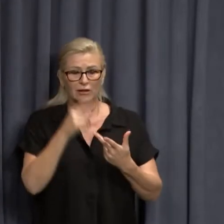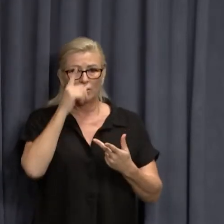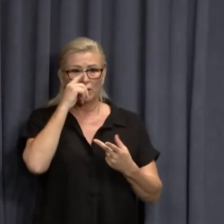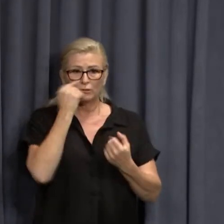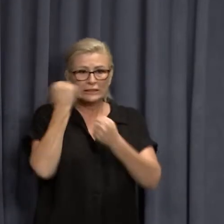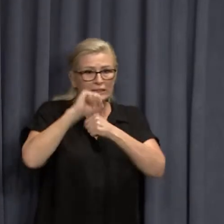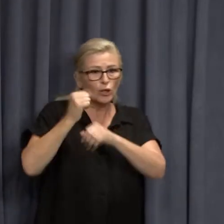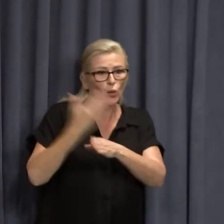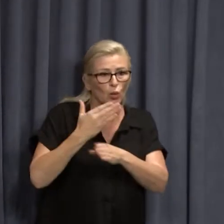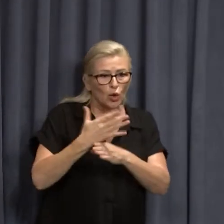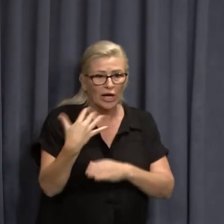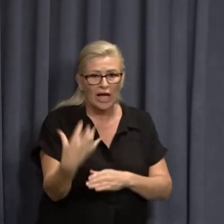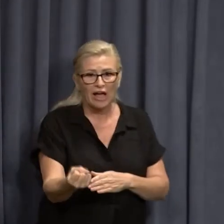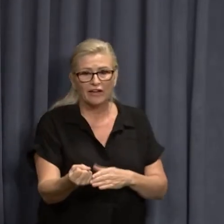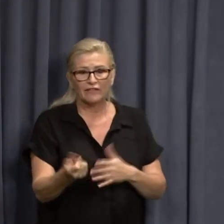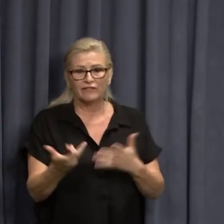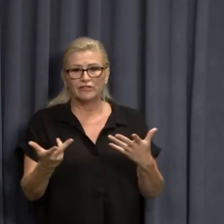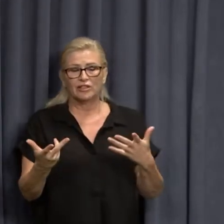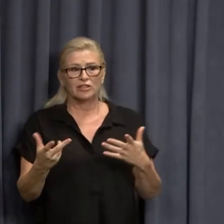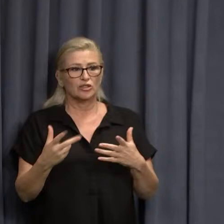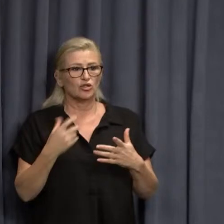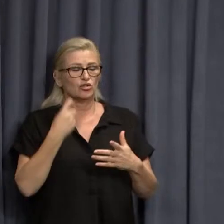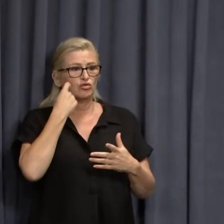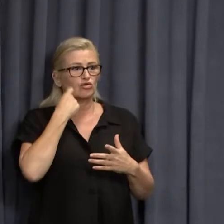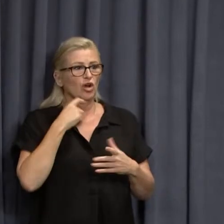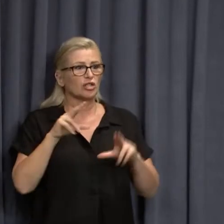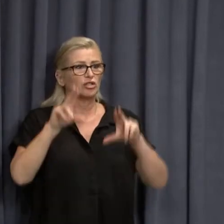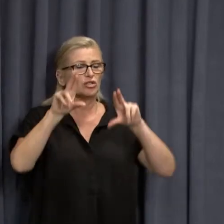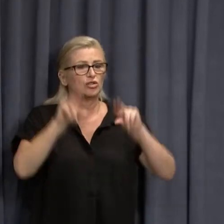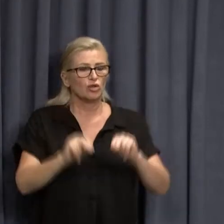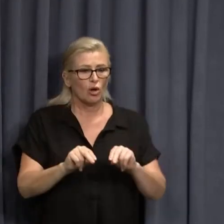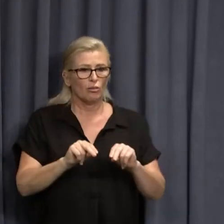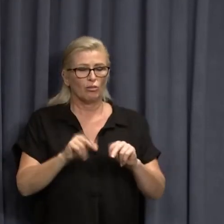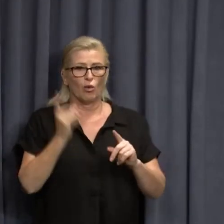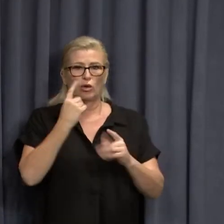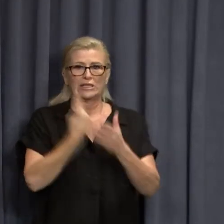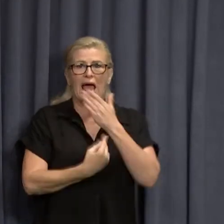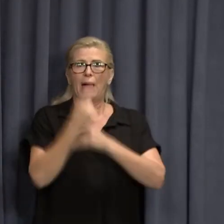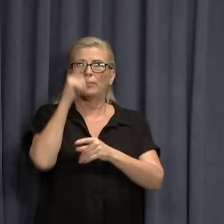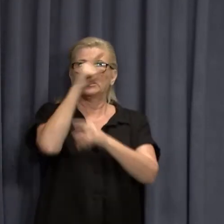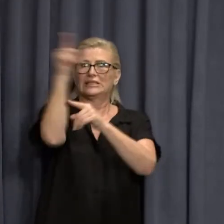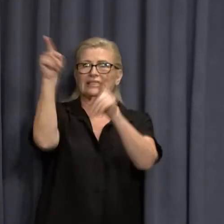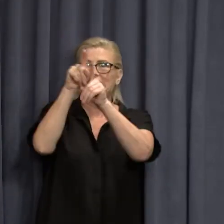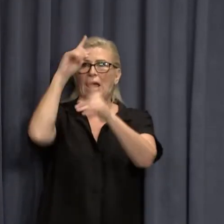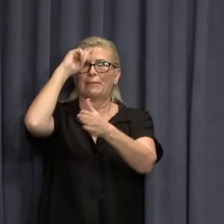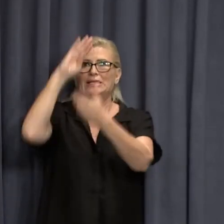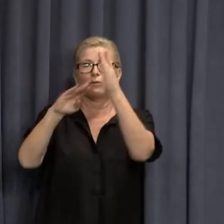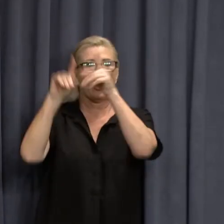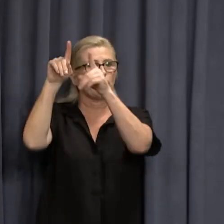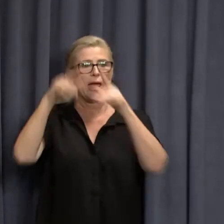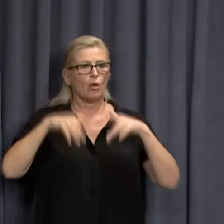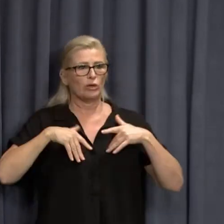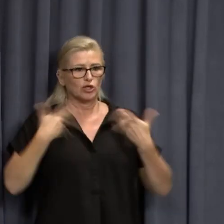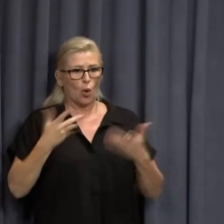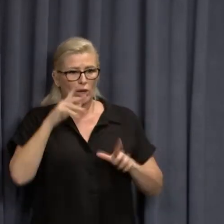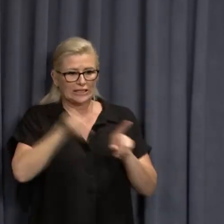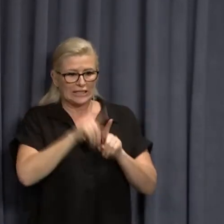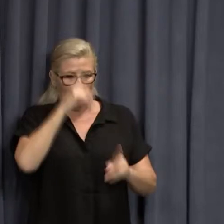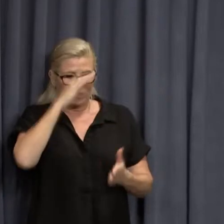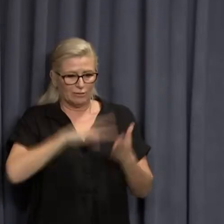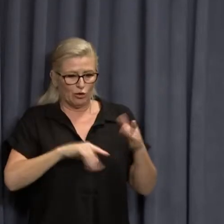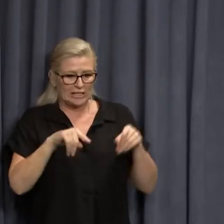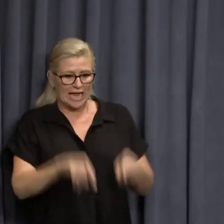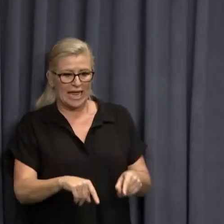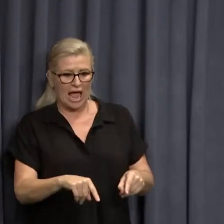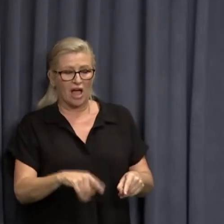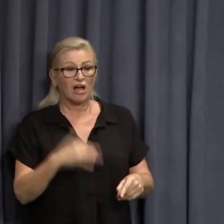in employment and stopping some of the outcomes that have occurred around the world, we've done better than most places. I mean,